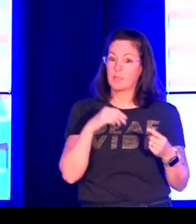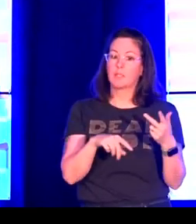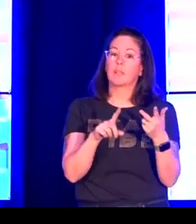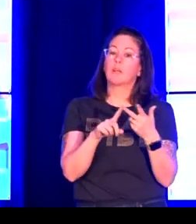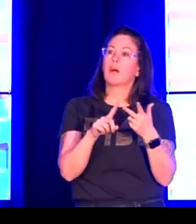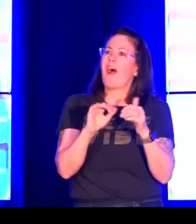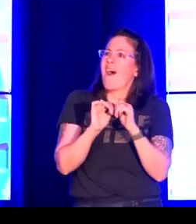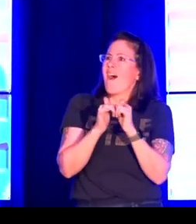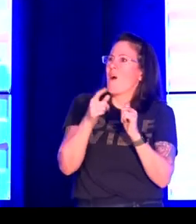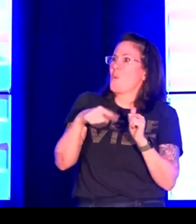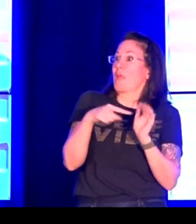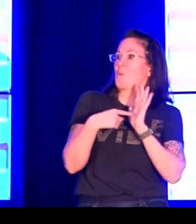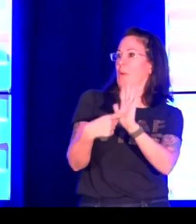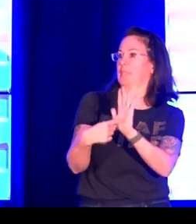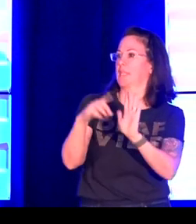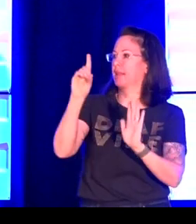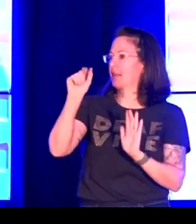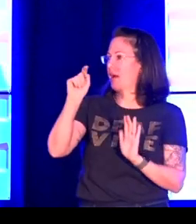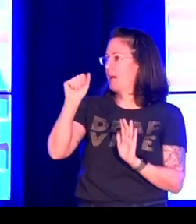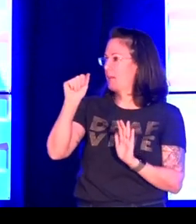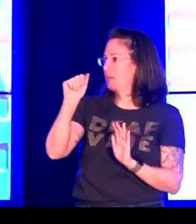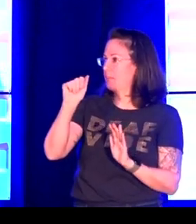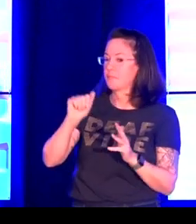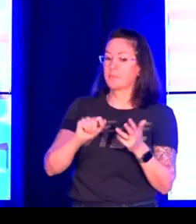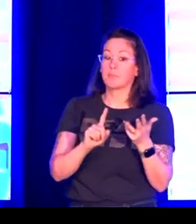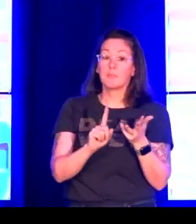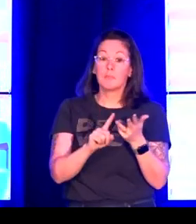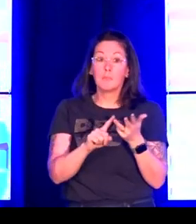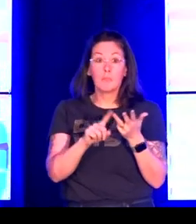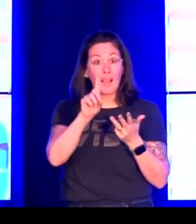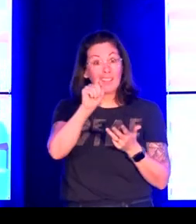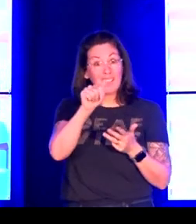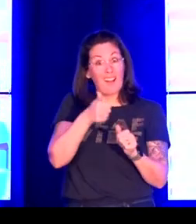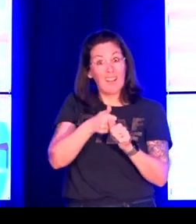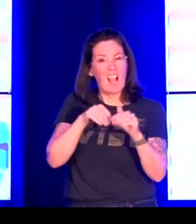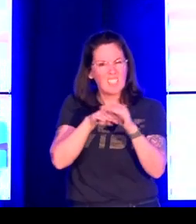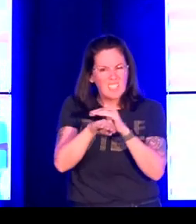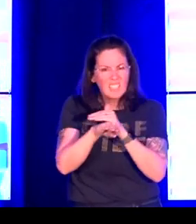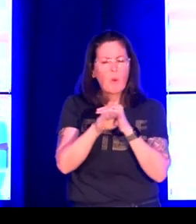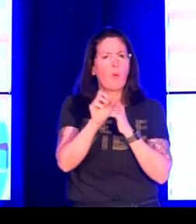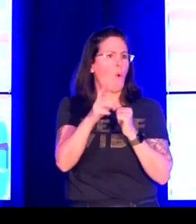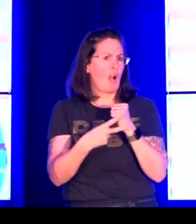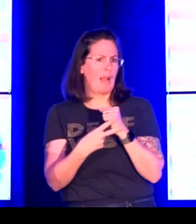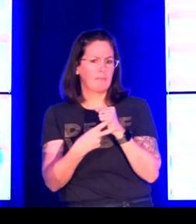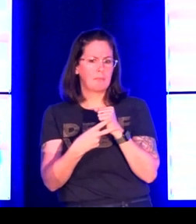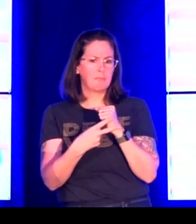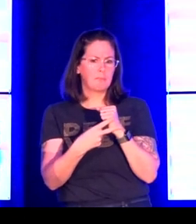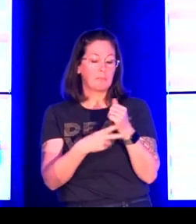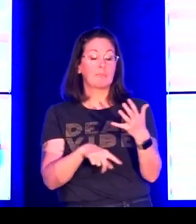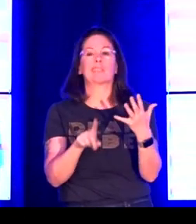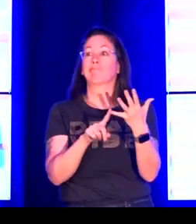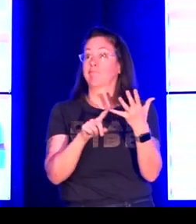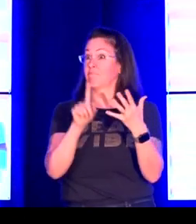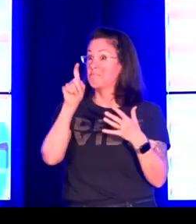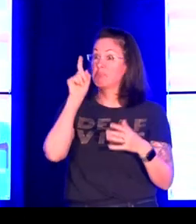Whether they talked about their own signing experience. And how they represented the data. As well as